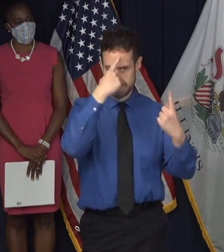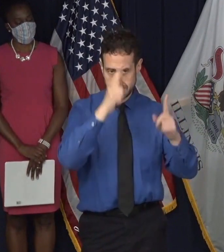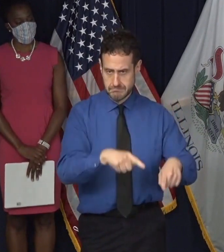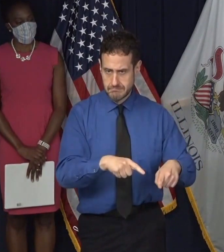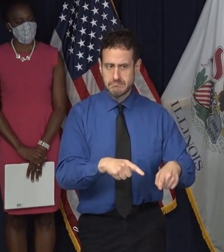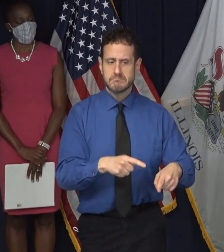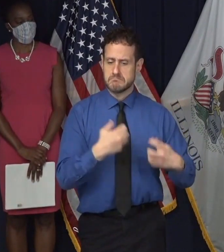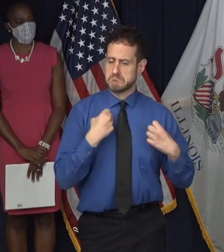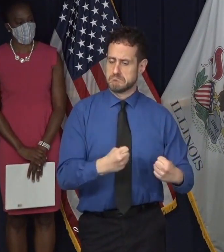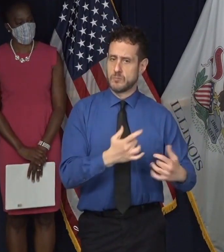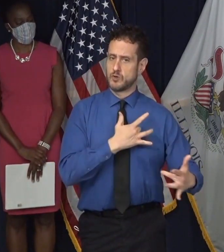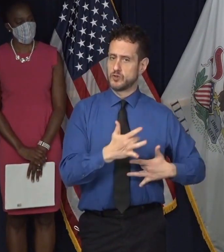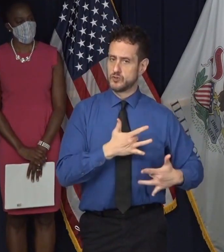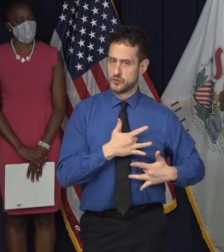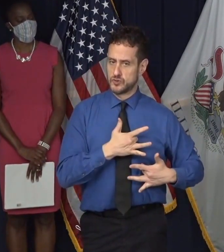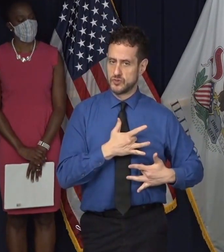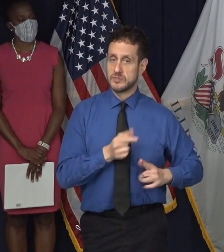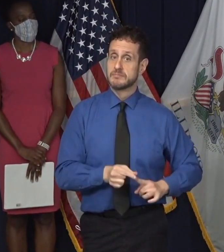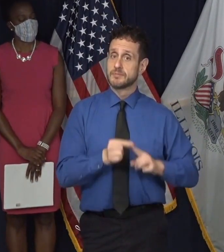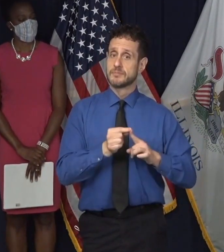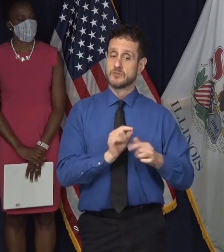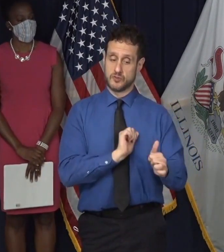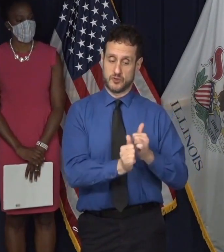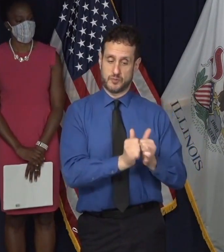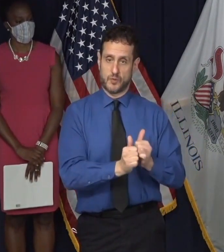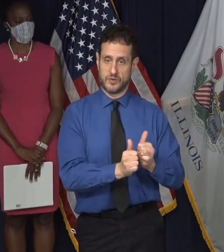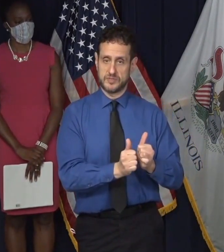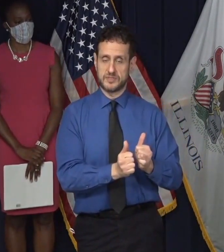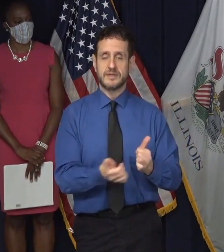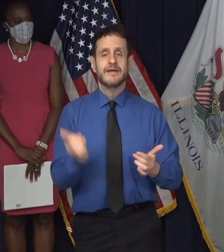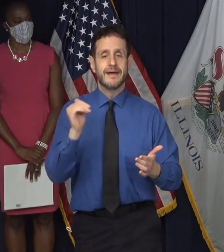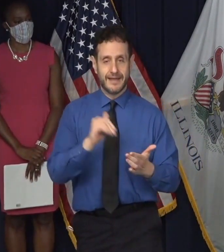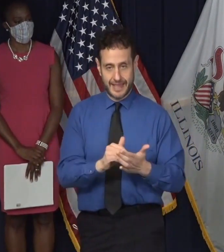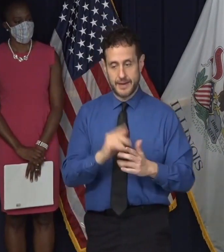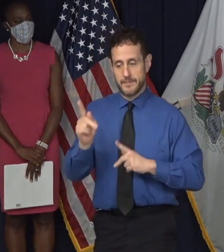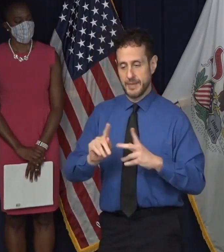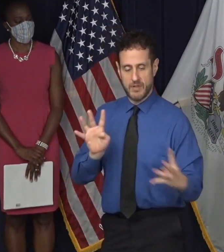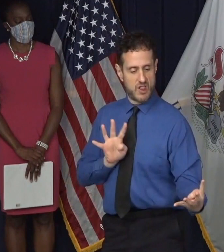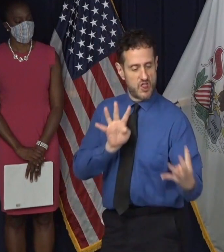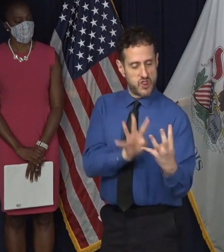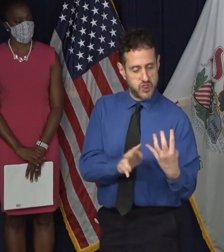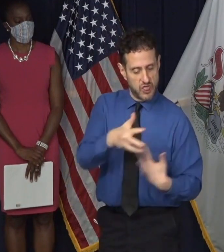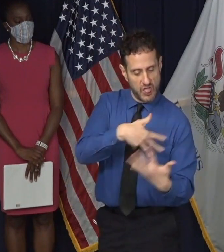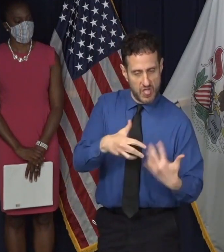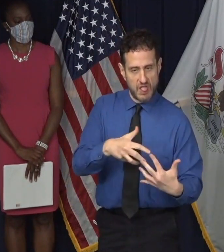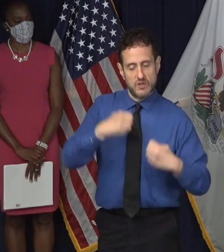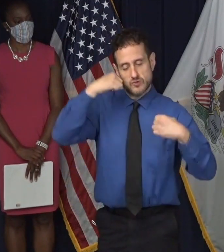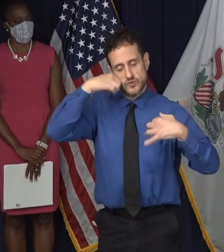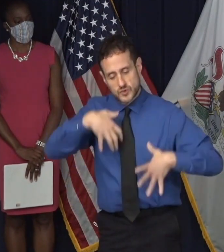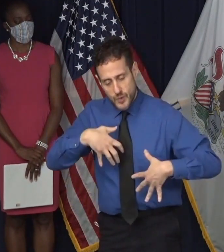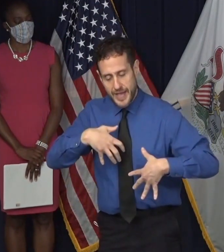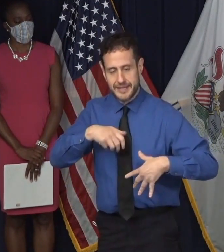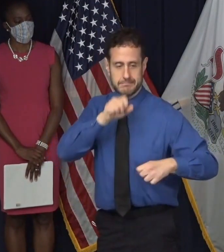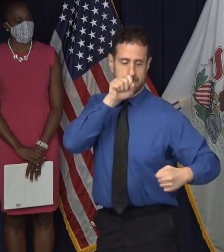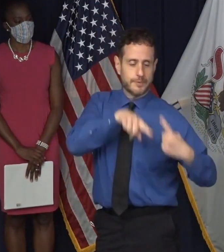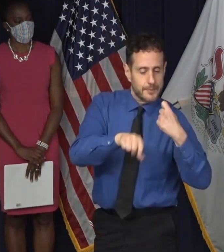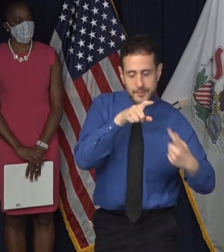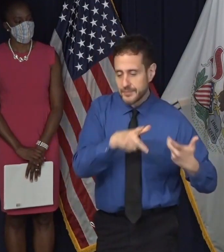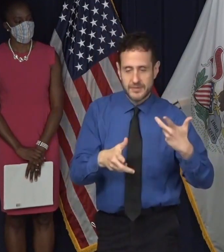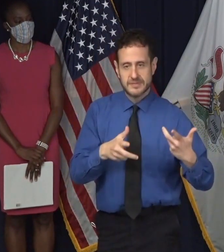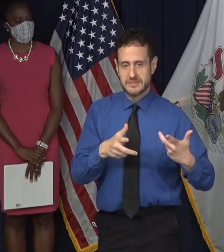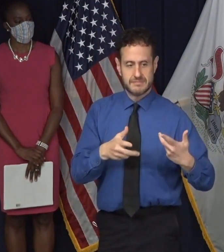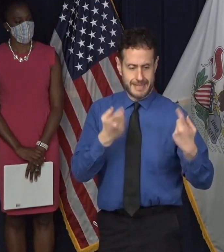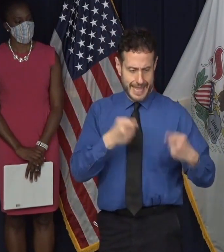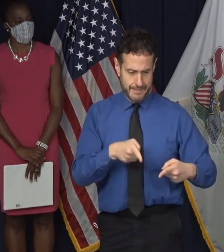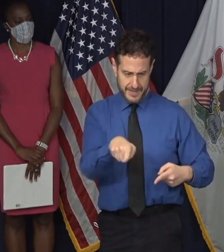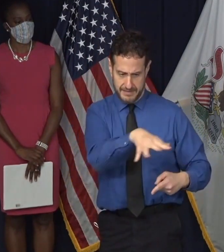particularly about contact sports where there is an exchange of sweat, saliva, other things that are going on on the field on